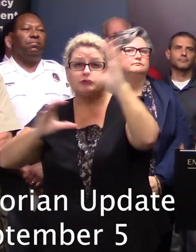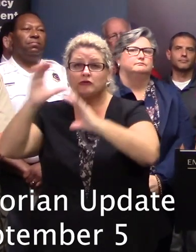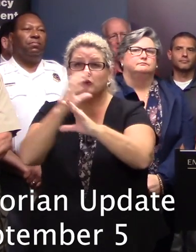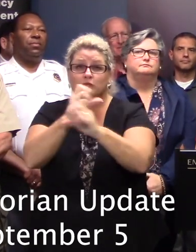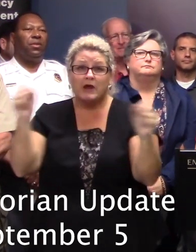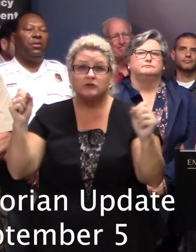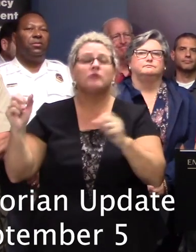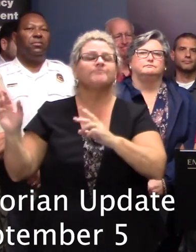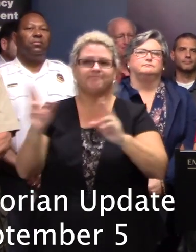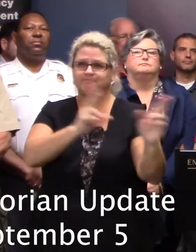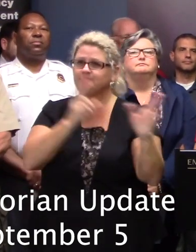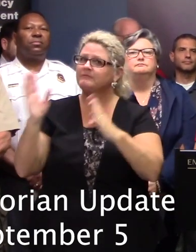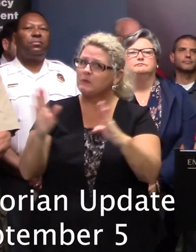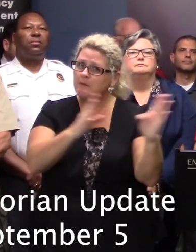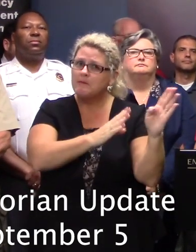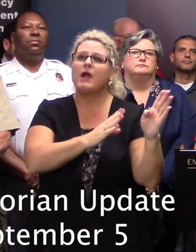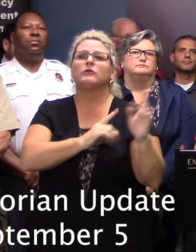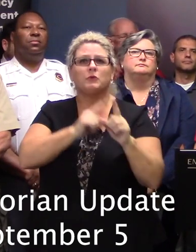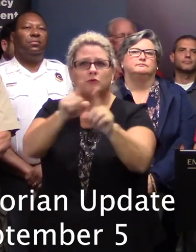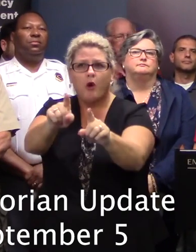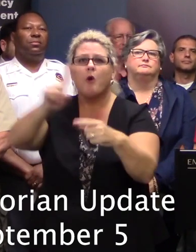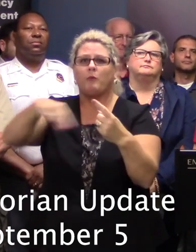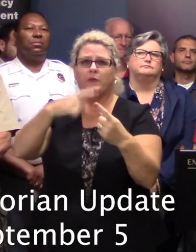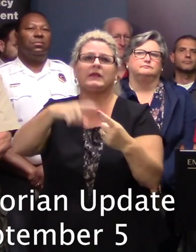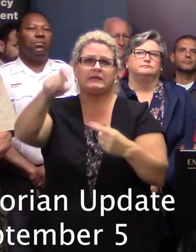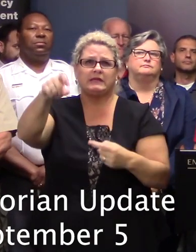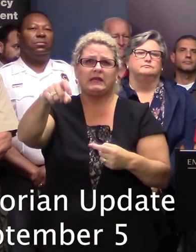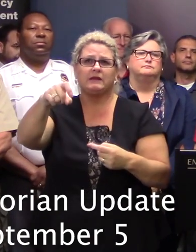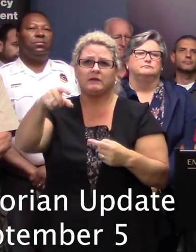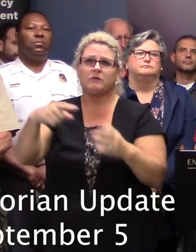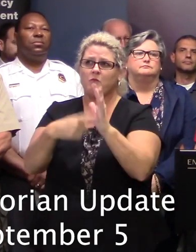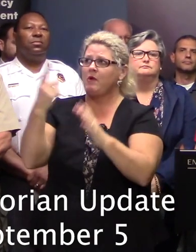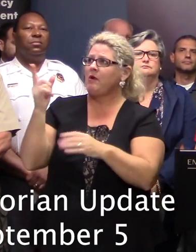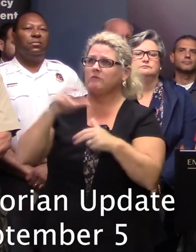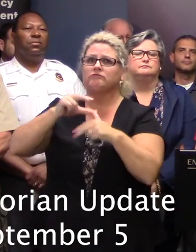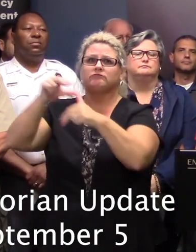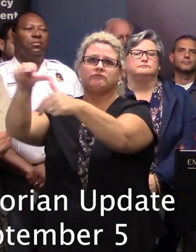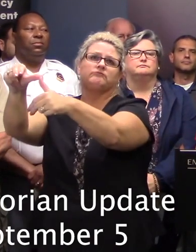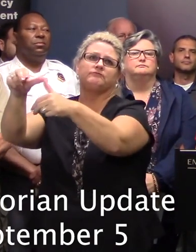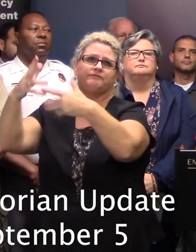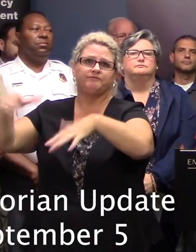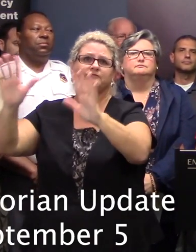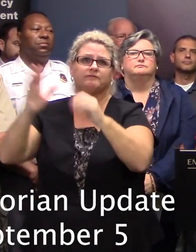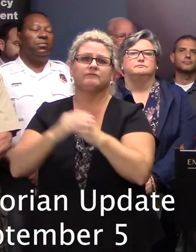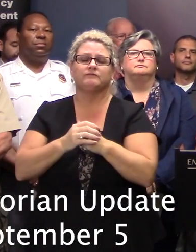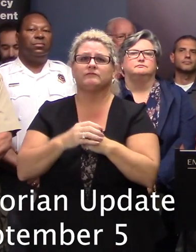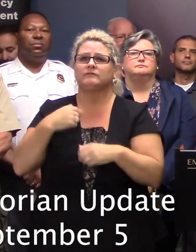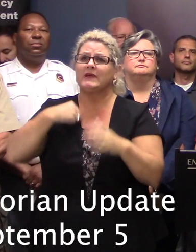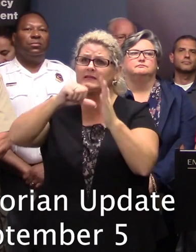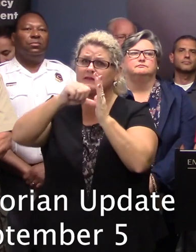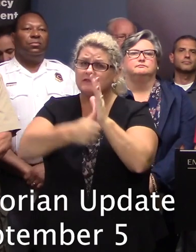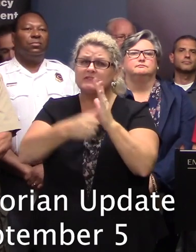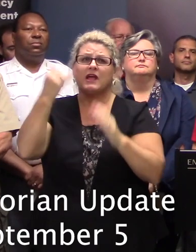be ready and prepared to respond as may be needed as this storm passes through South Carolina. Again, to emphasize,